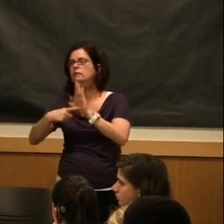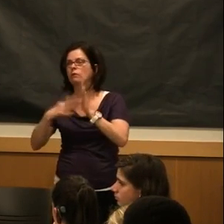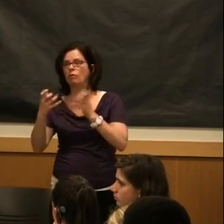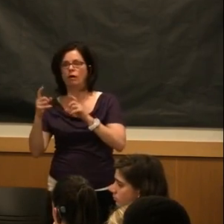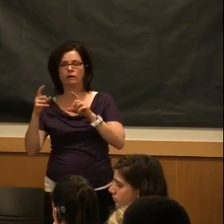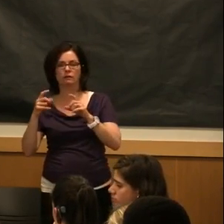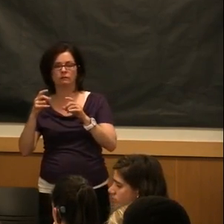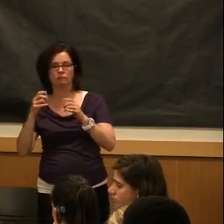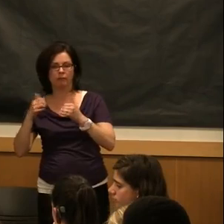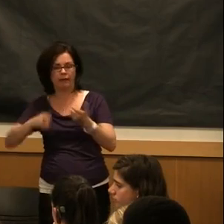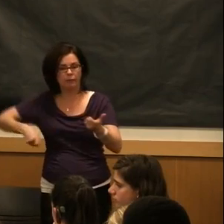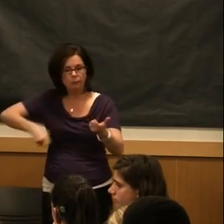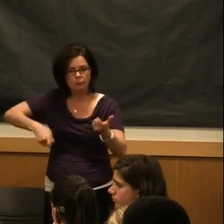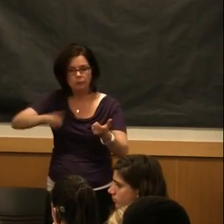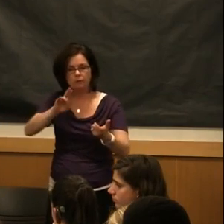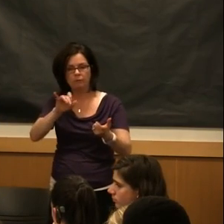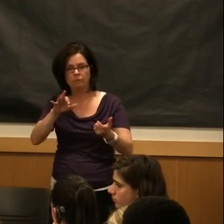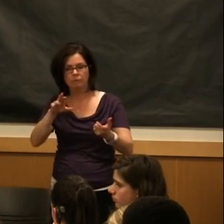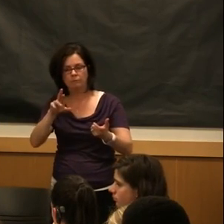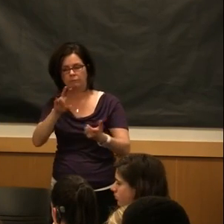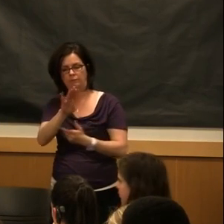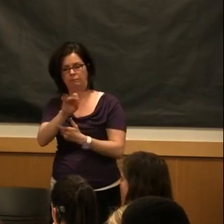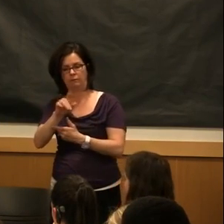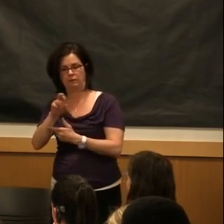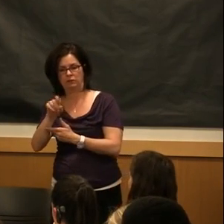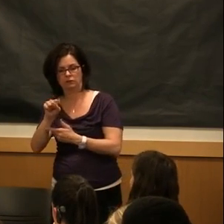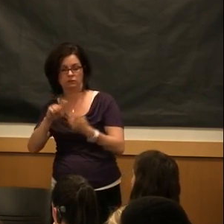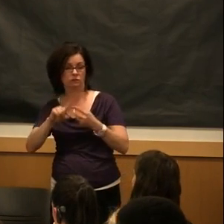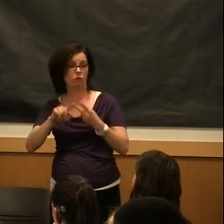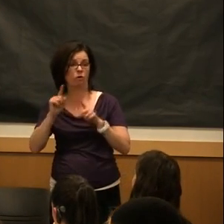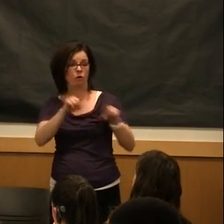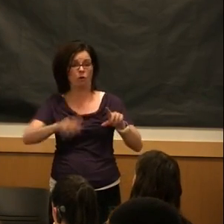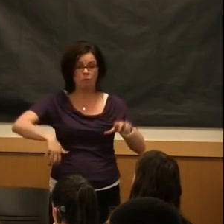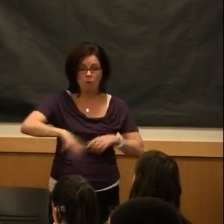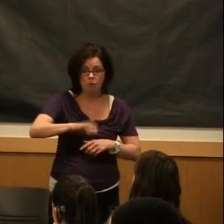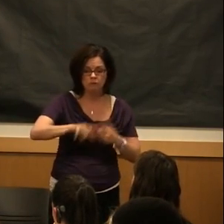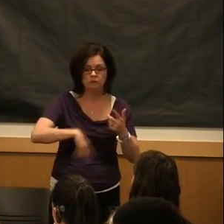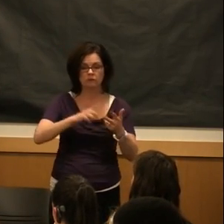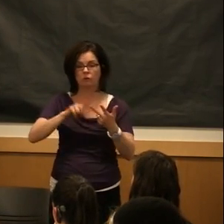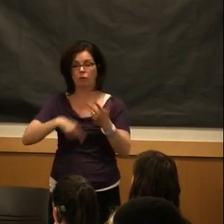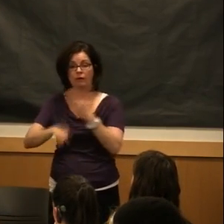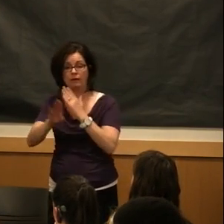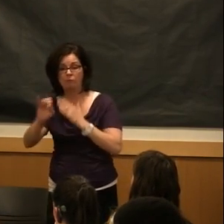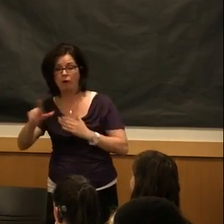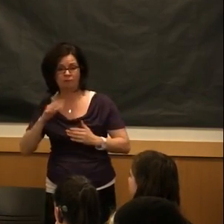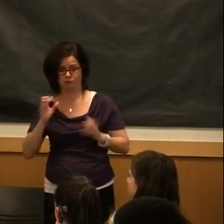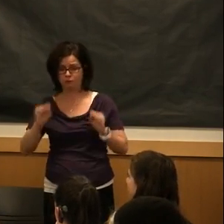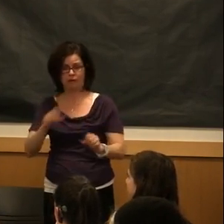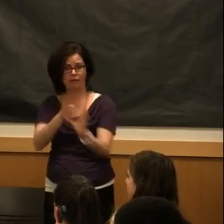pool and play billiards or if you want to go bowling or play kickball, there's different options for you.